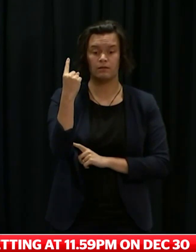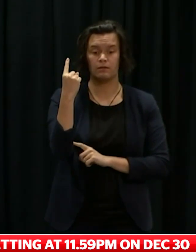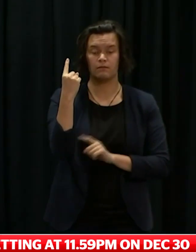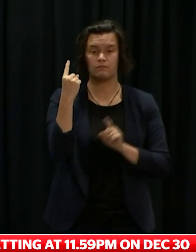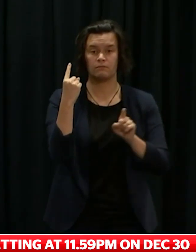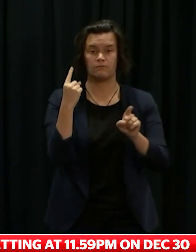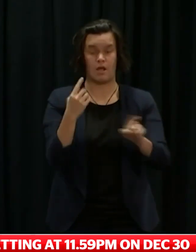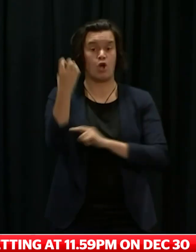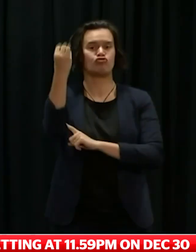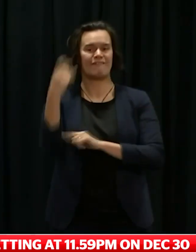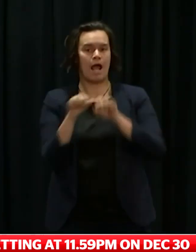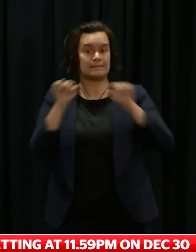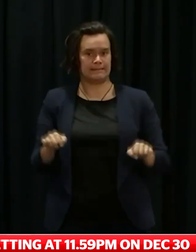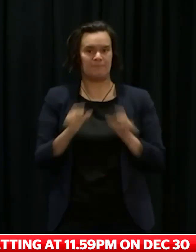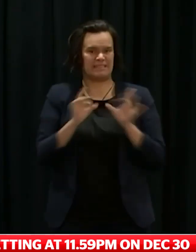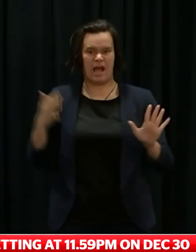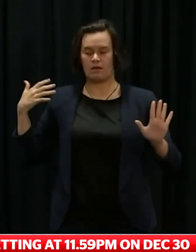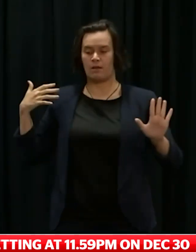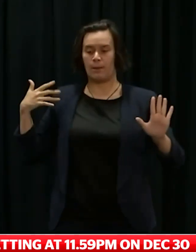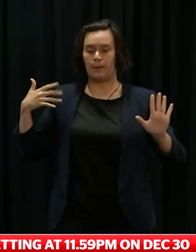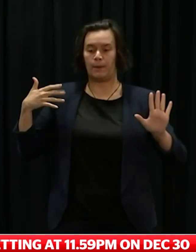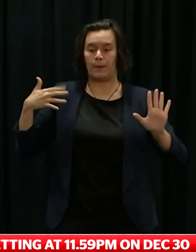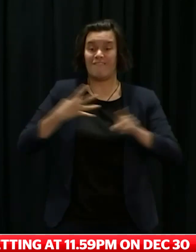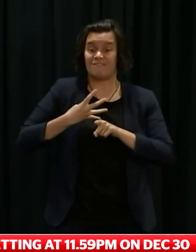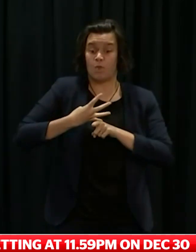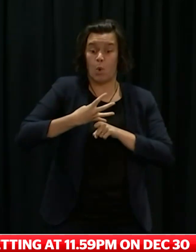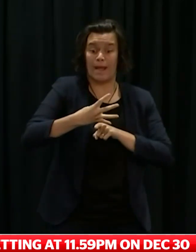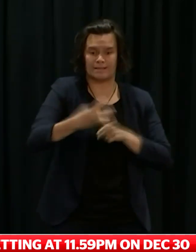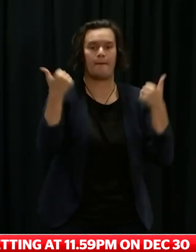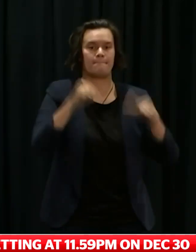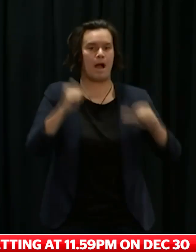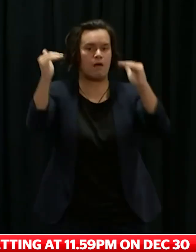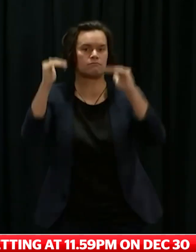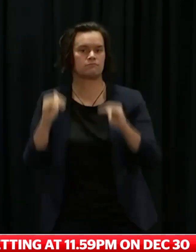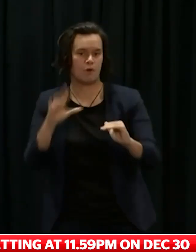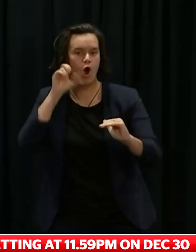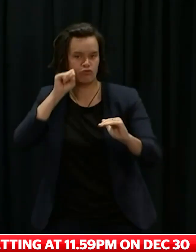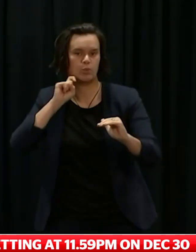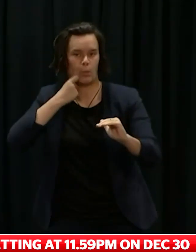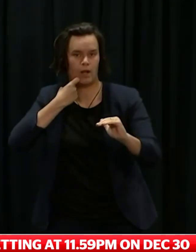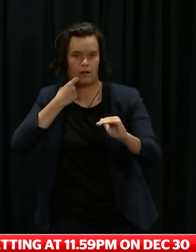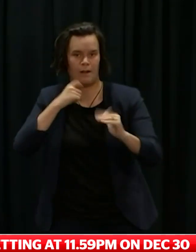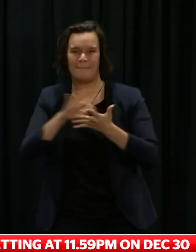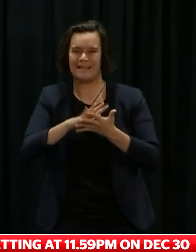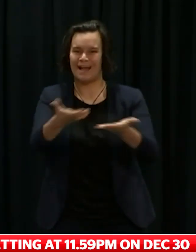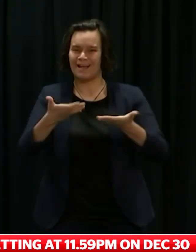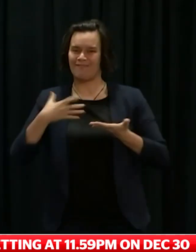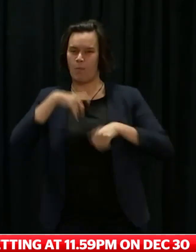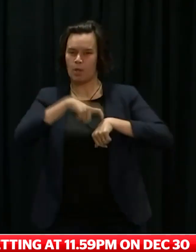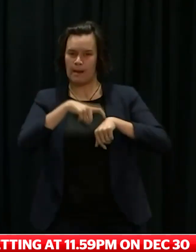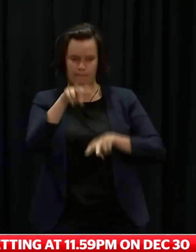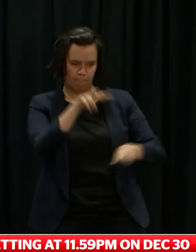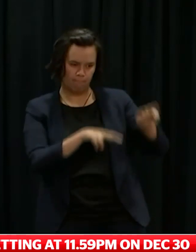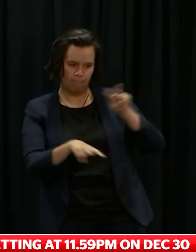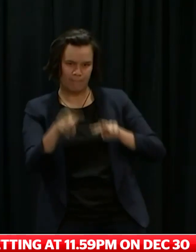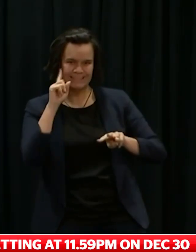they moved into the COVID protection framework at the beginning of the month, and will give extra time for any potential impacts of that move to